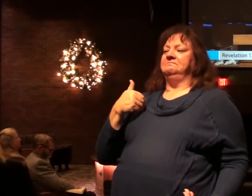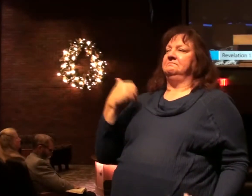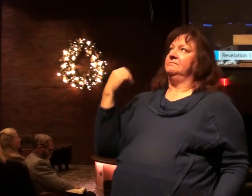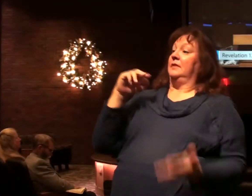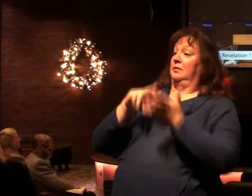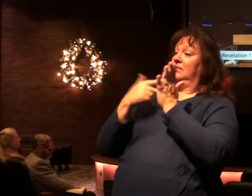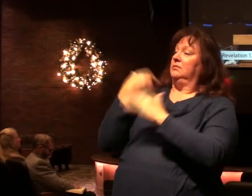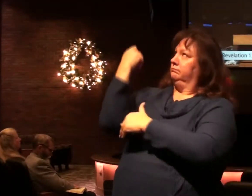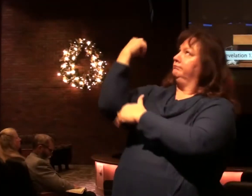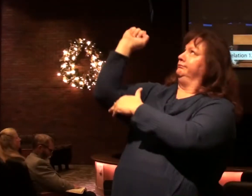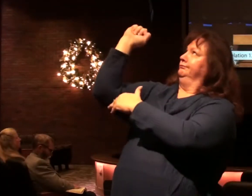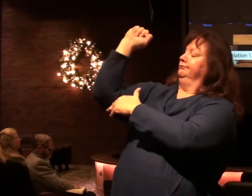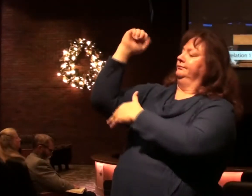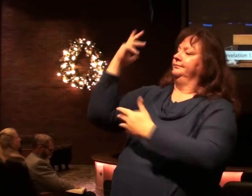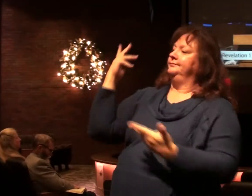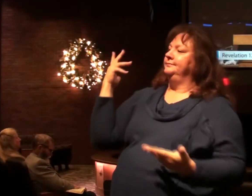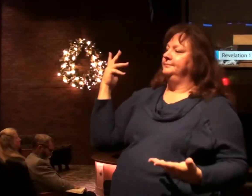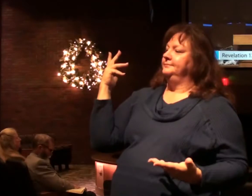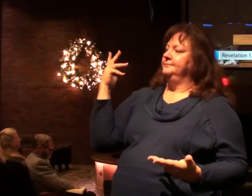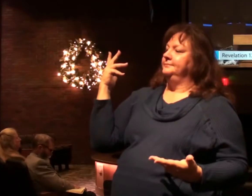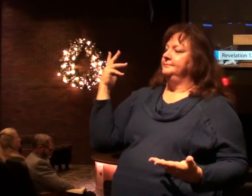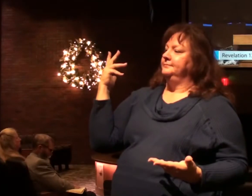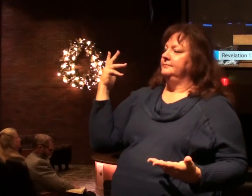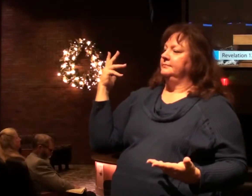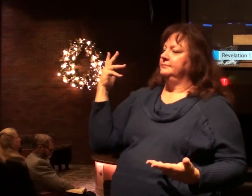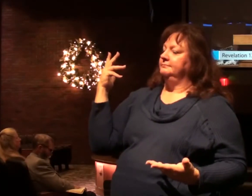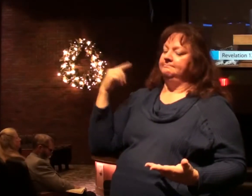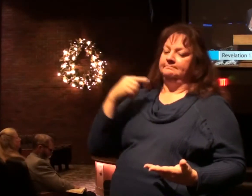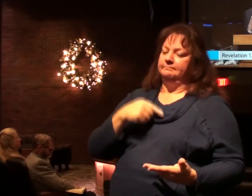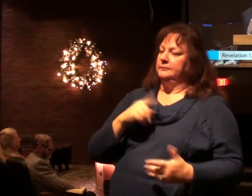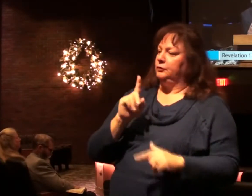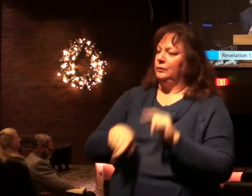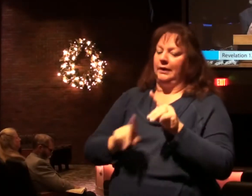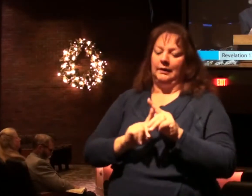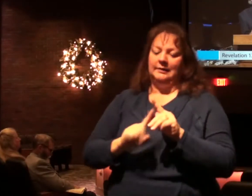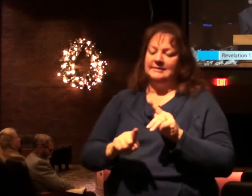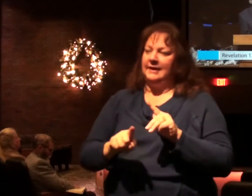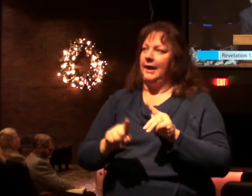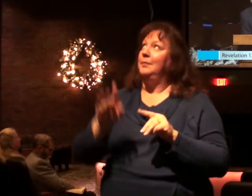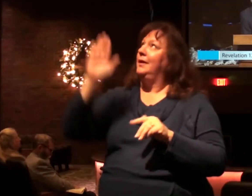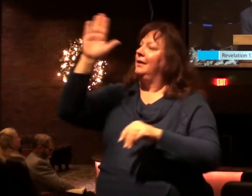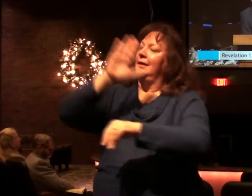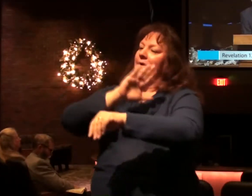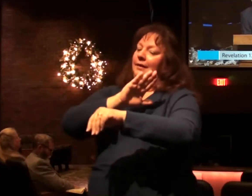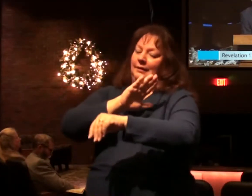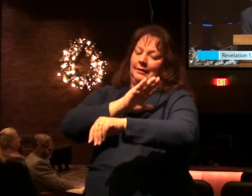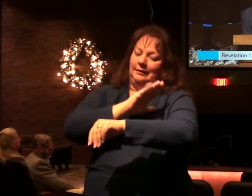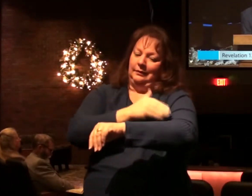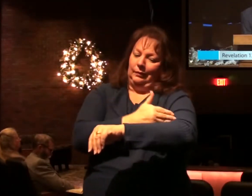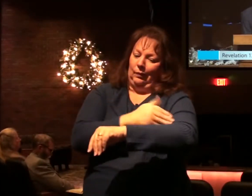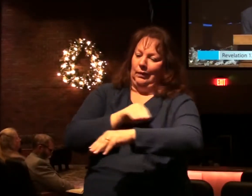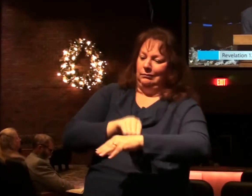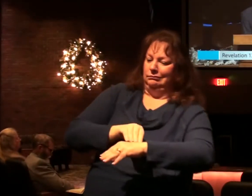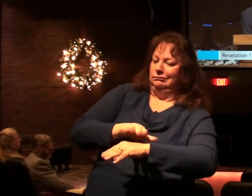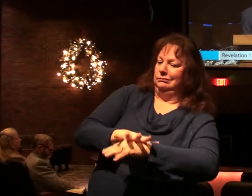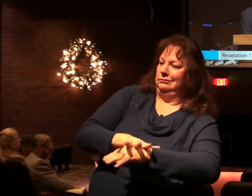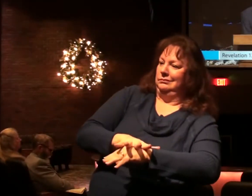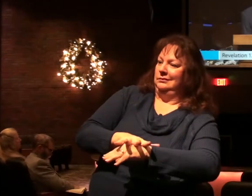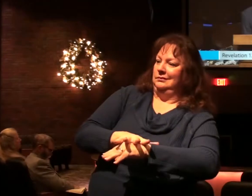in rebellion against God. But they can't escape the authority and power of Satan at work in their life.